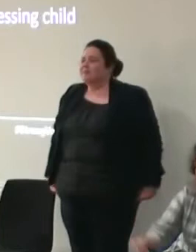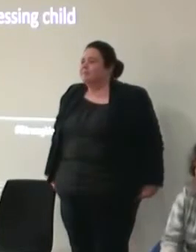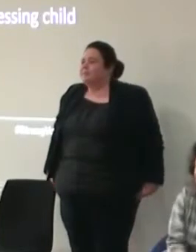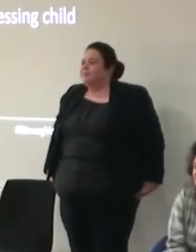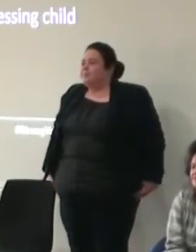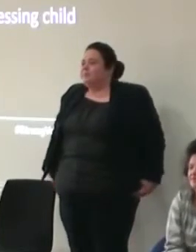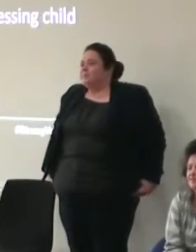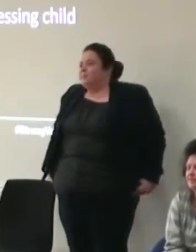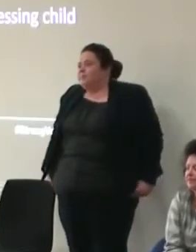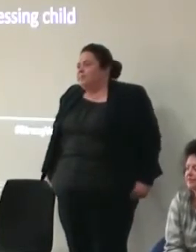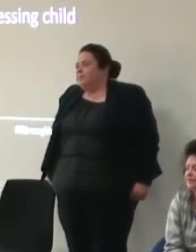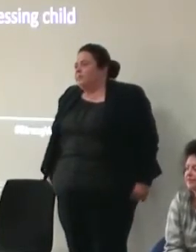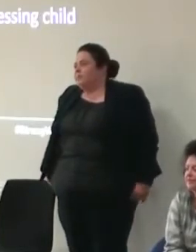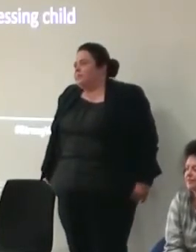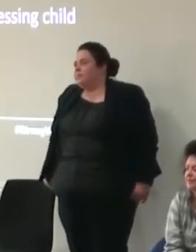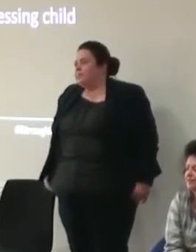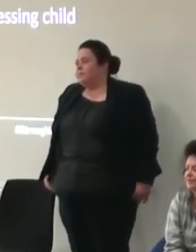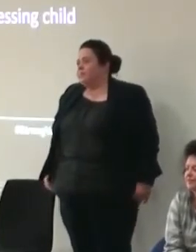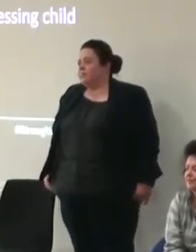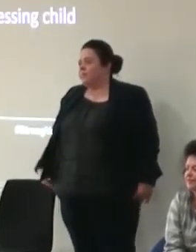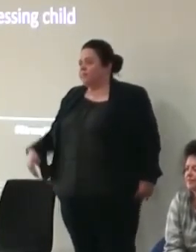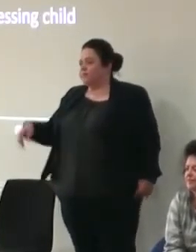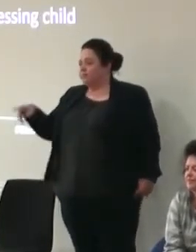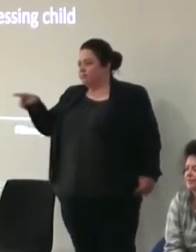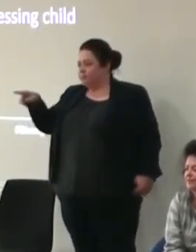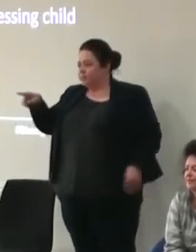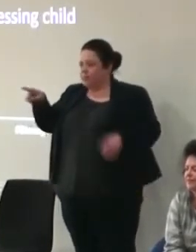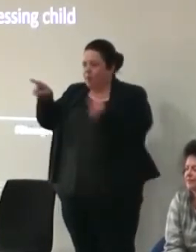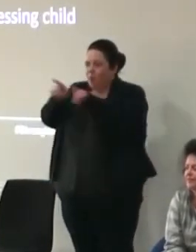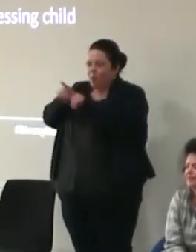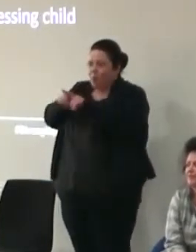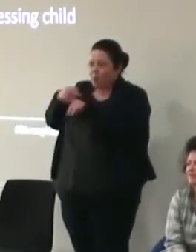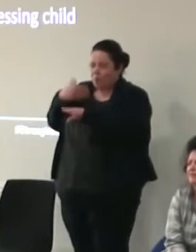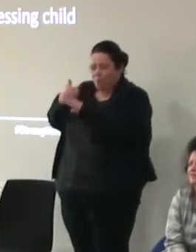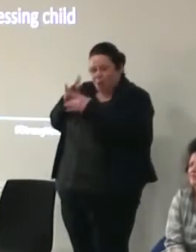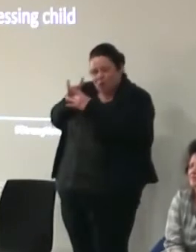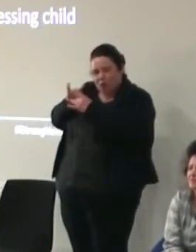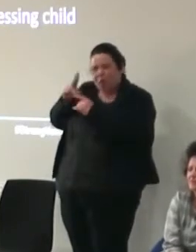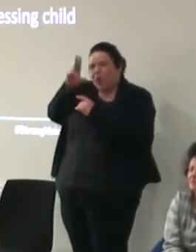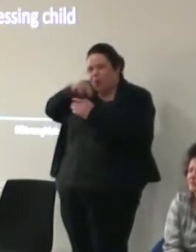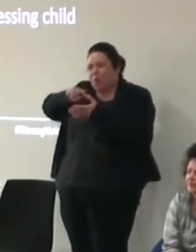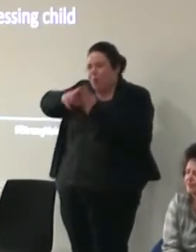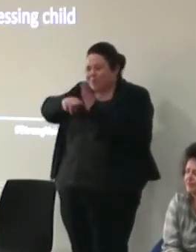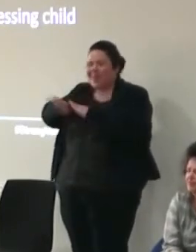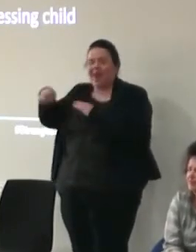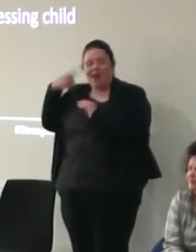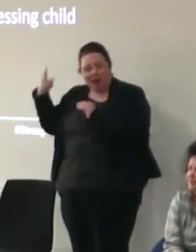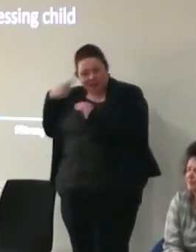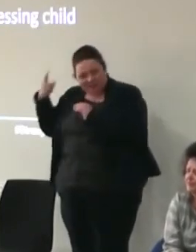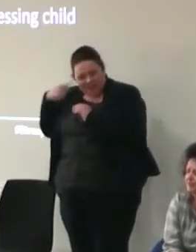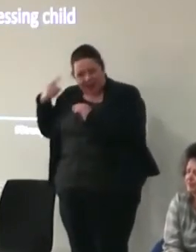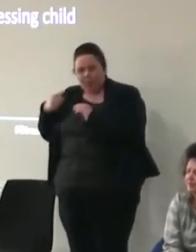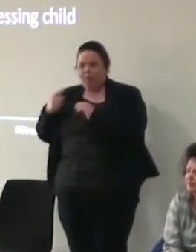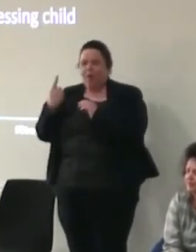you I just wanted to add because um we also worked a lot with youth organizations in London with a new